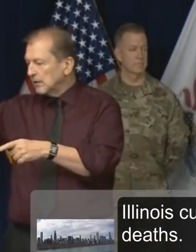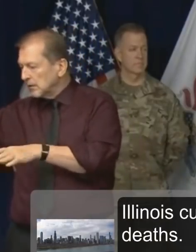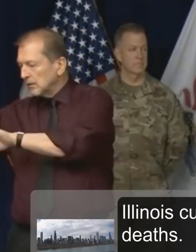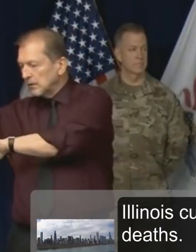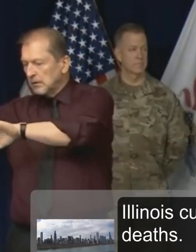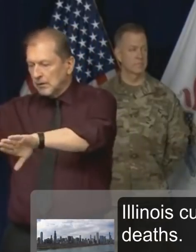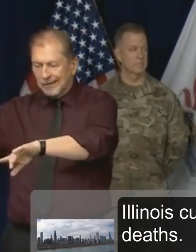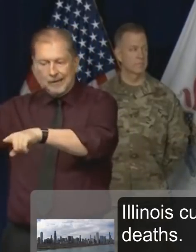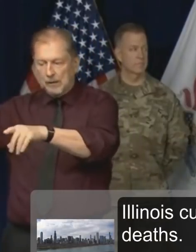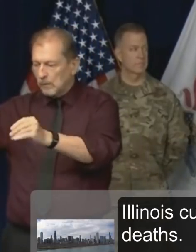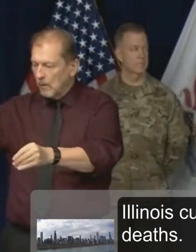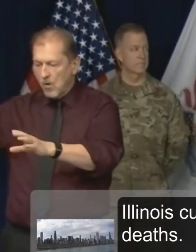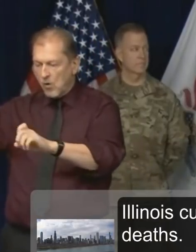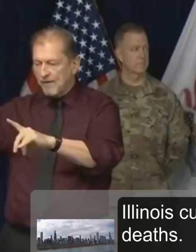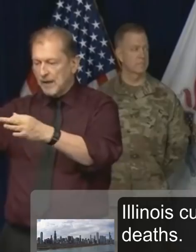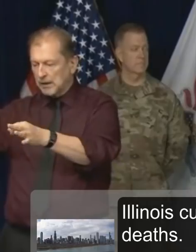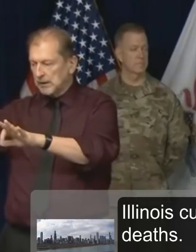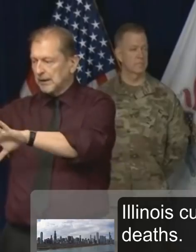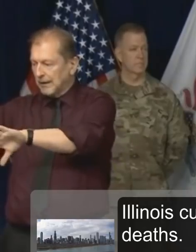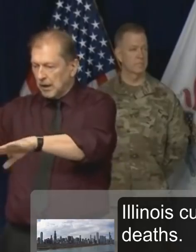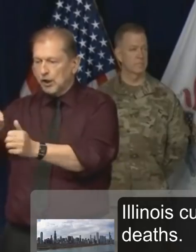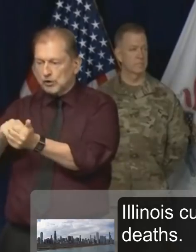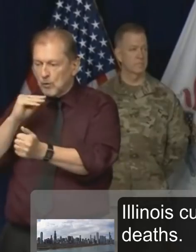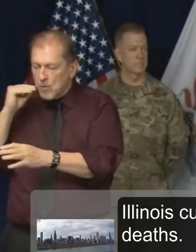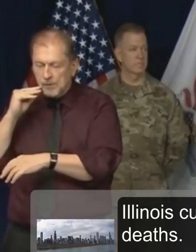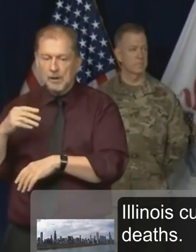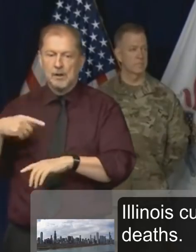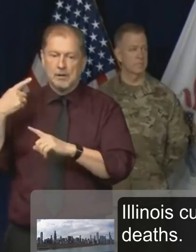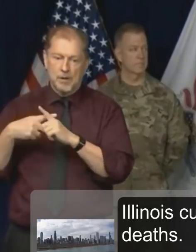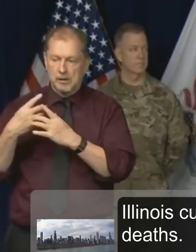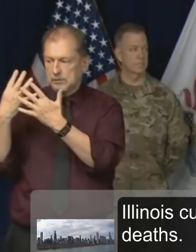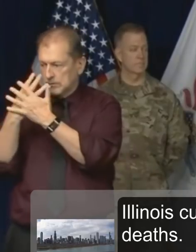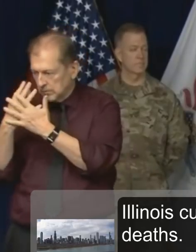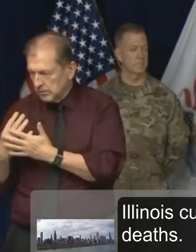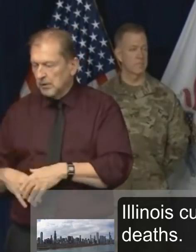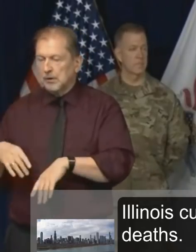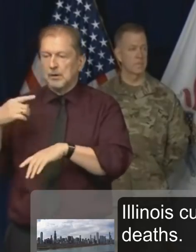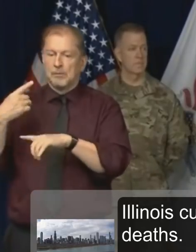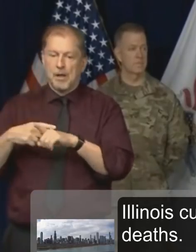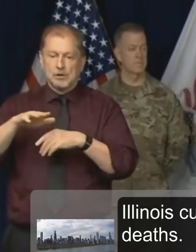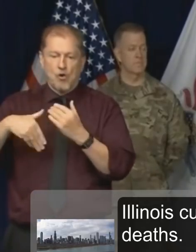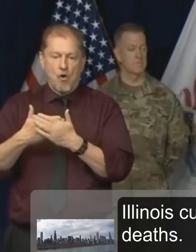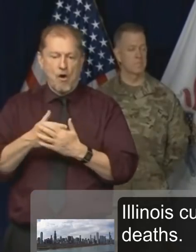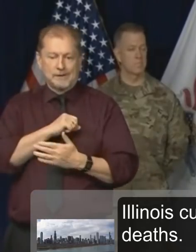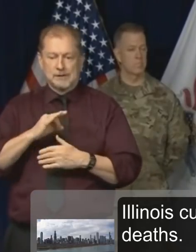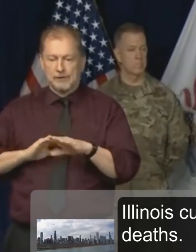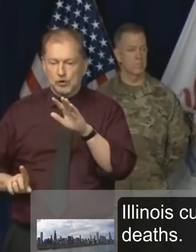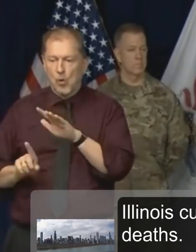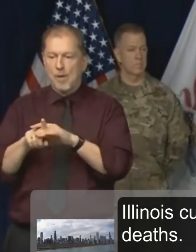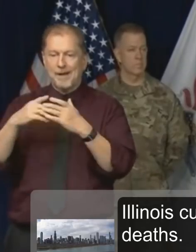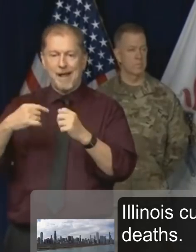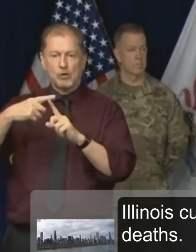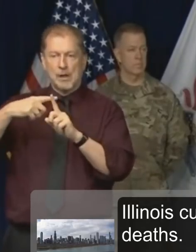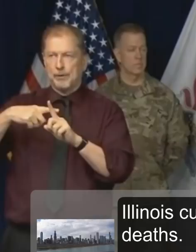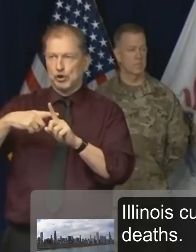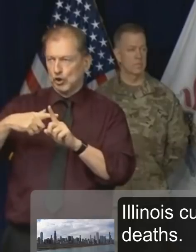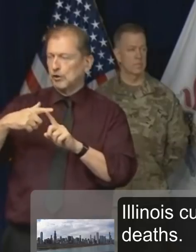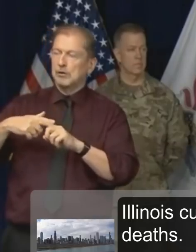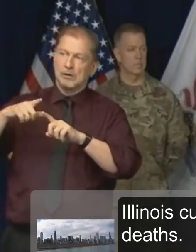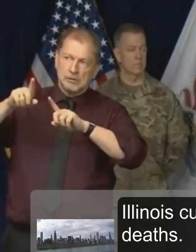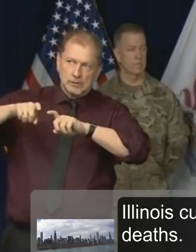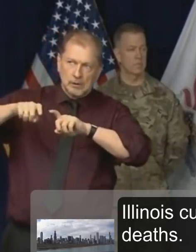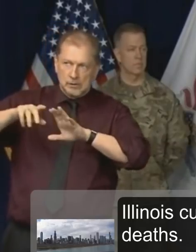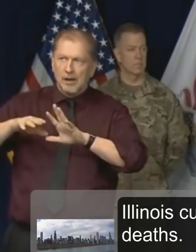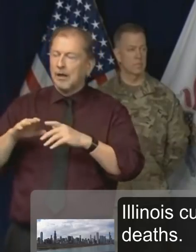people who haven't been exposed, to doing the pre-shift assessments for all of the employees. I think everyone is being tasked